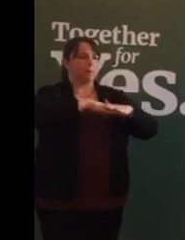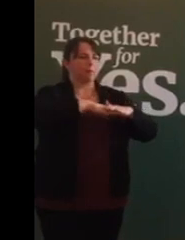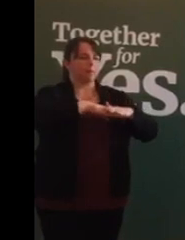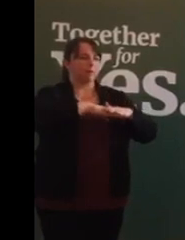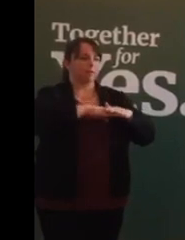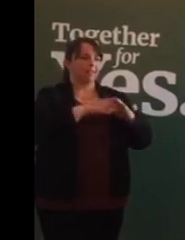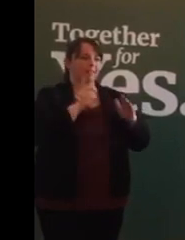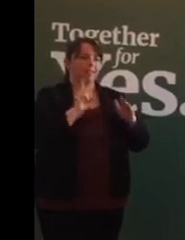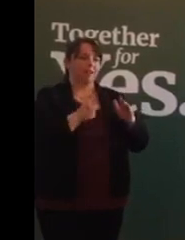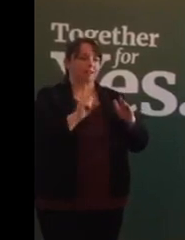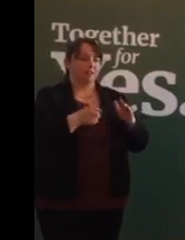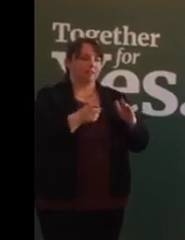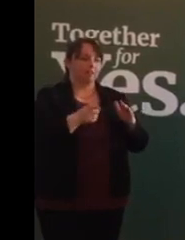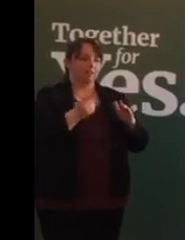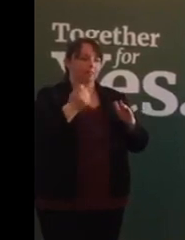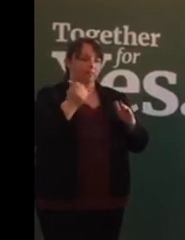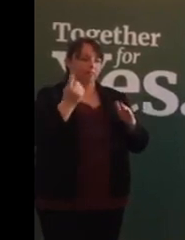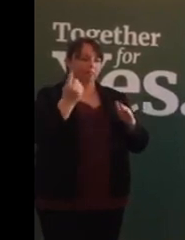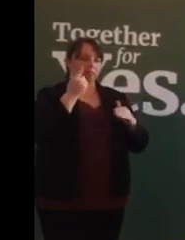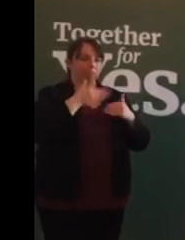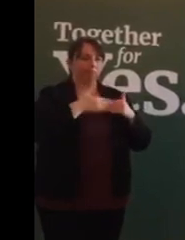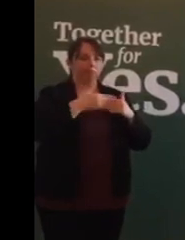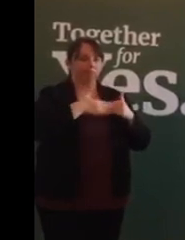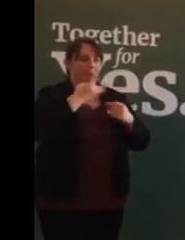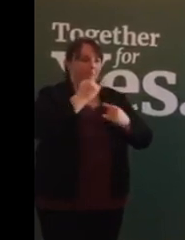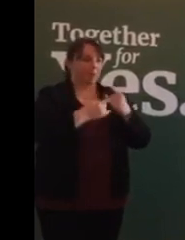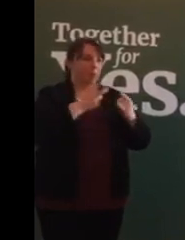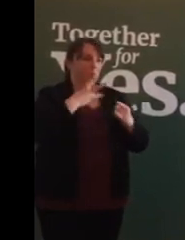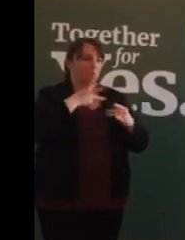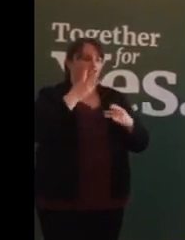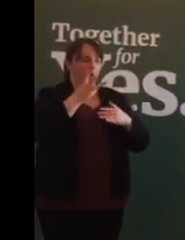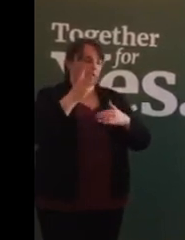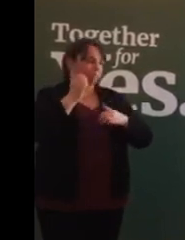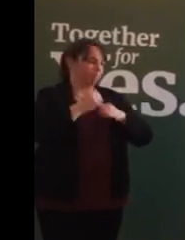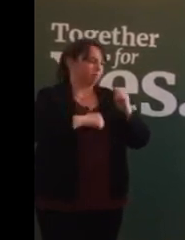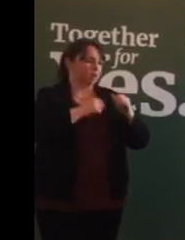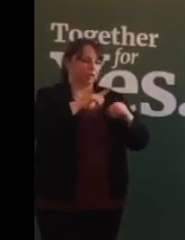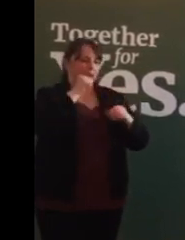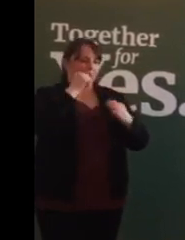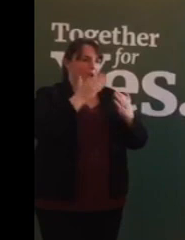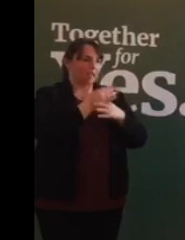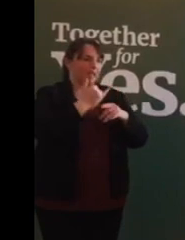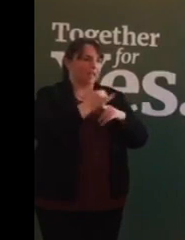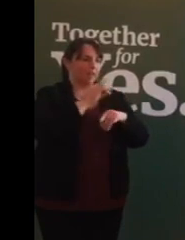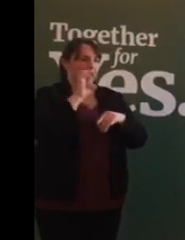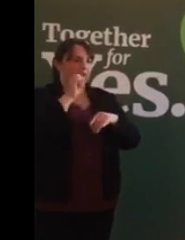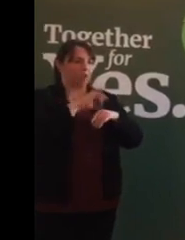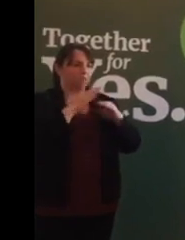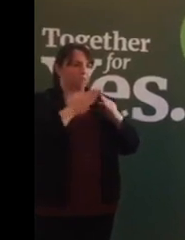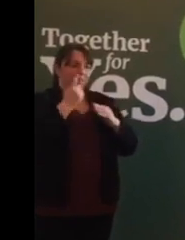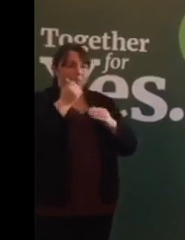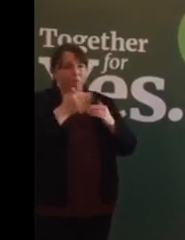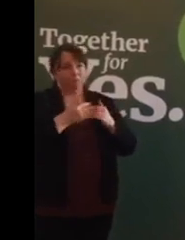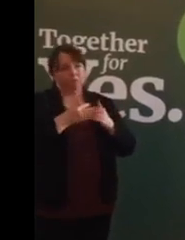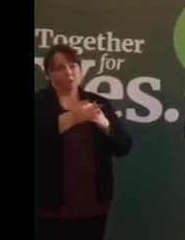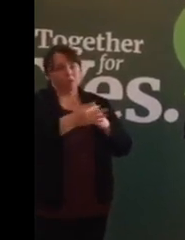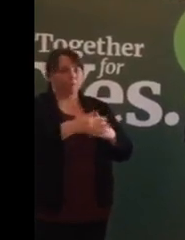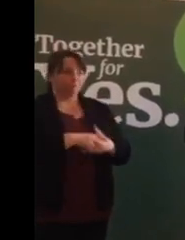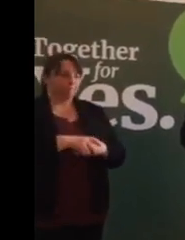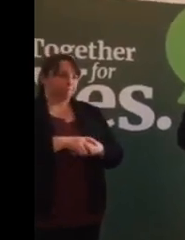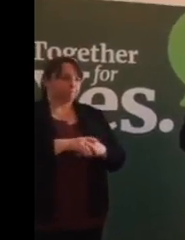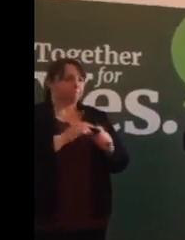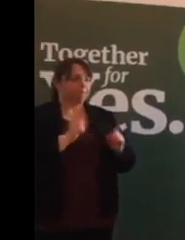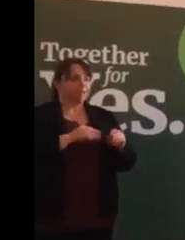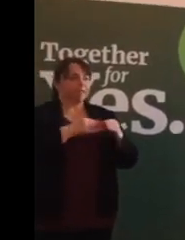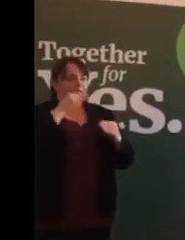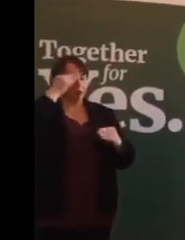that is coming down the line. Women will be denied access to English hospitals at some stage in the future. This is an